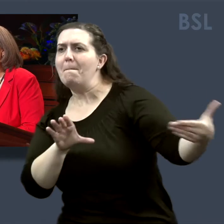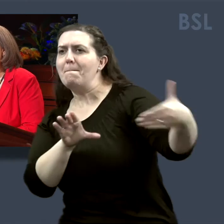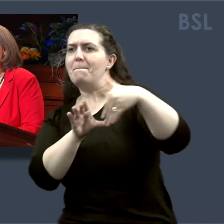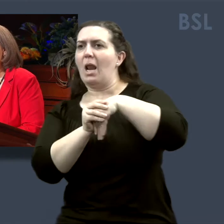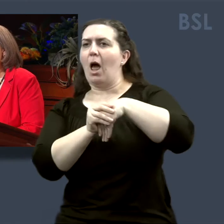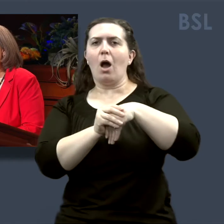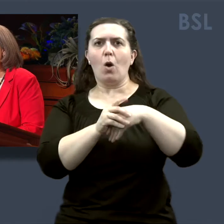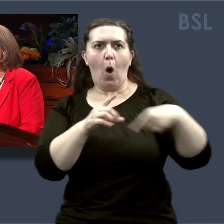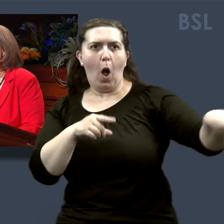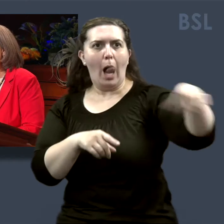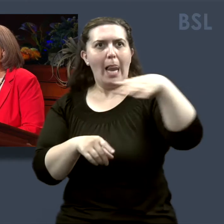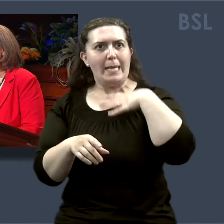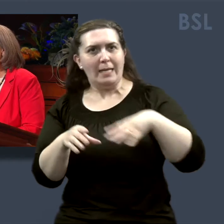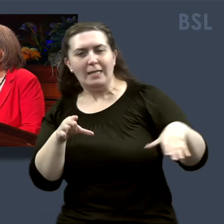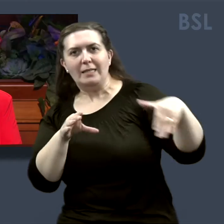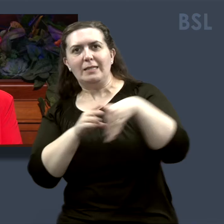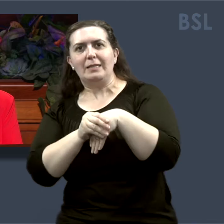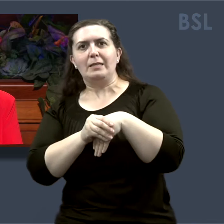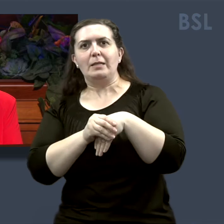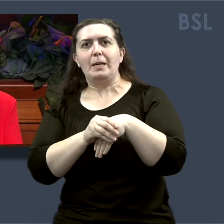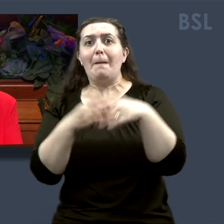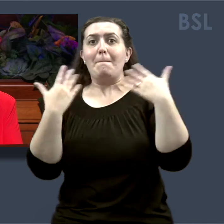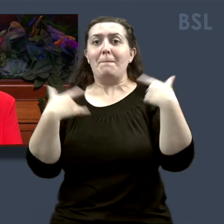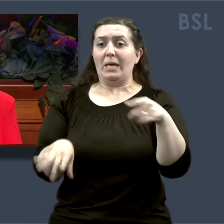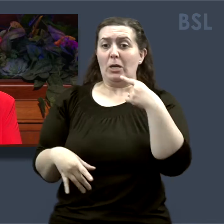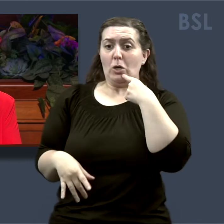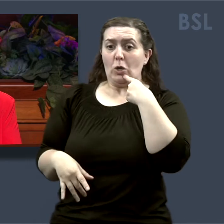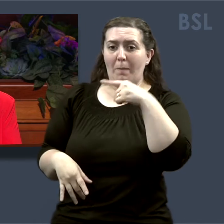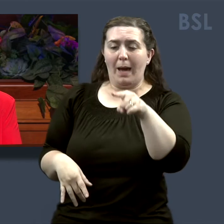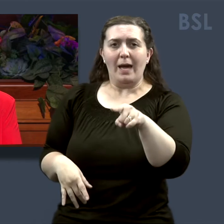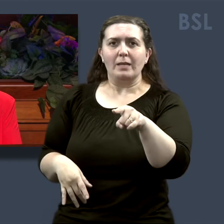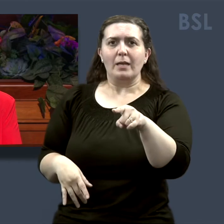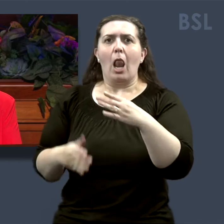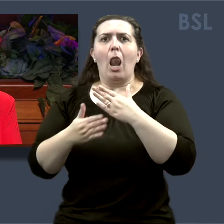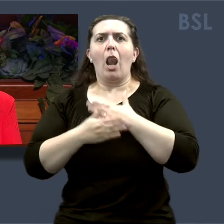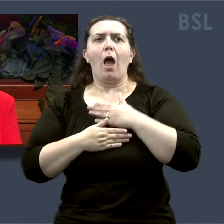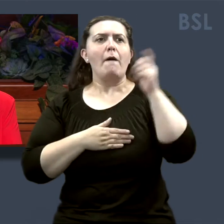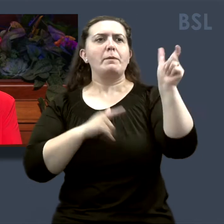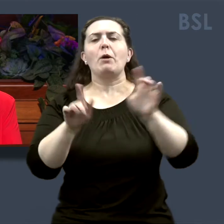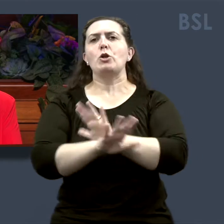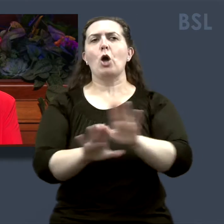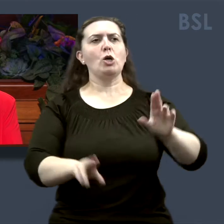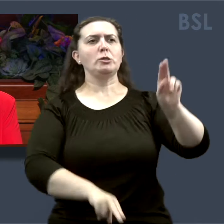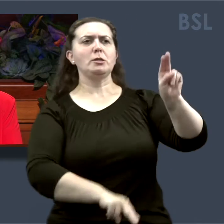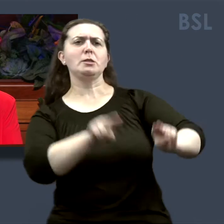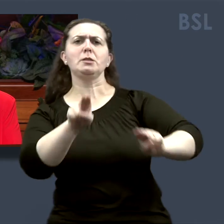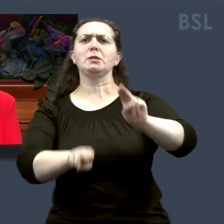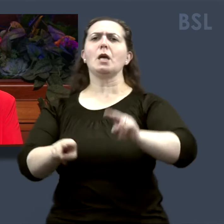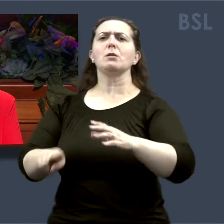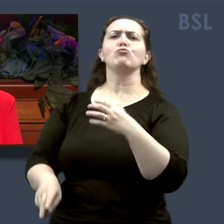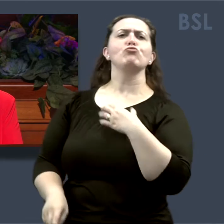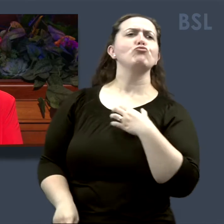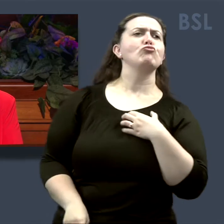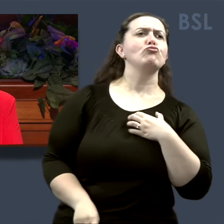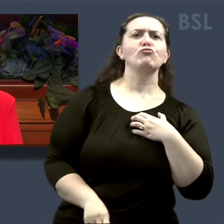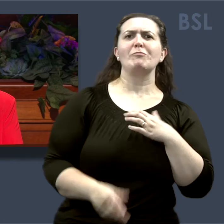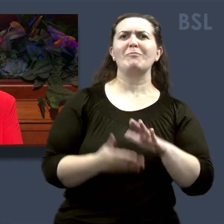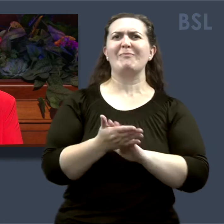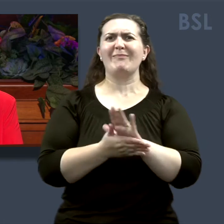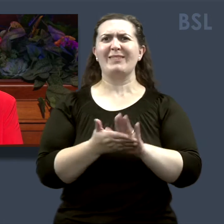and are needed. We are commanded to love others, not to judge them. Let's lay down that heavy